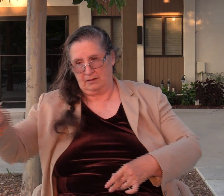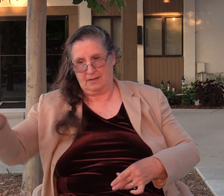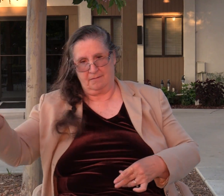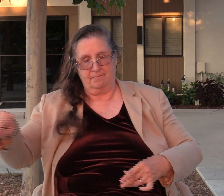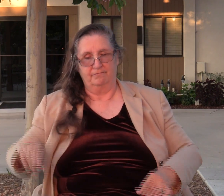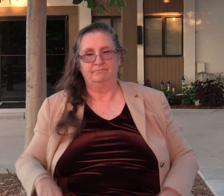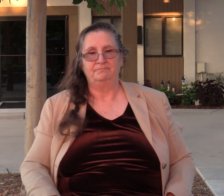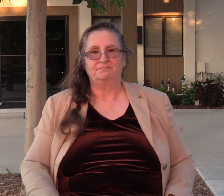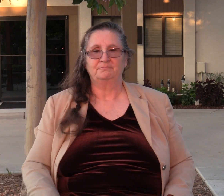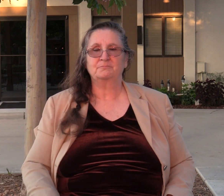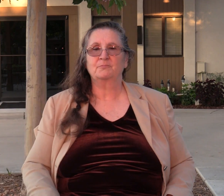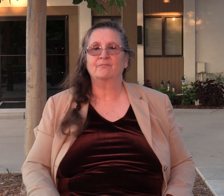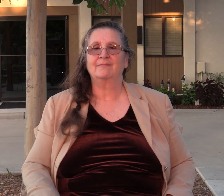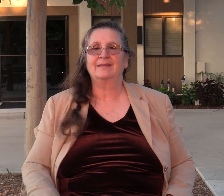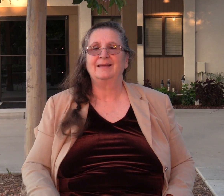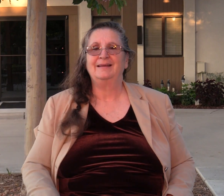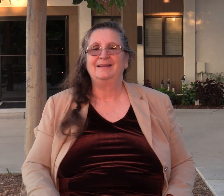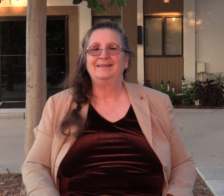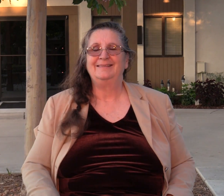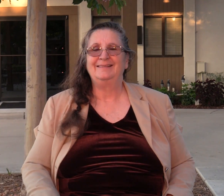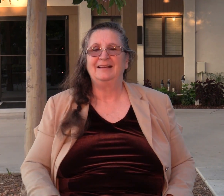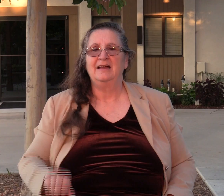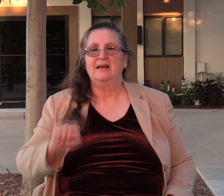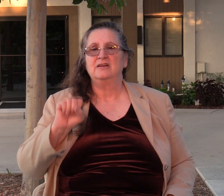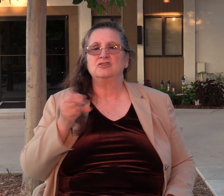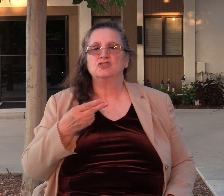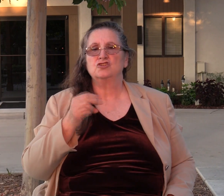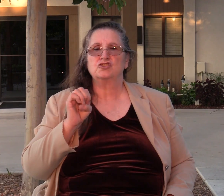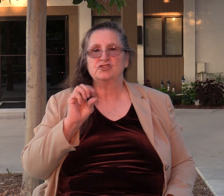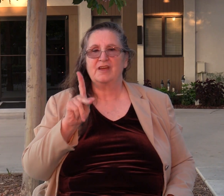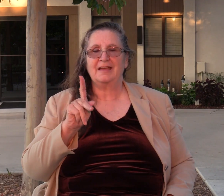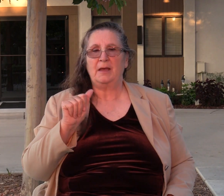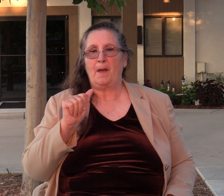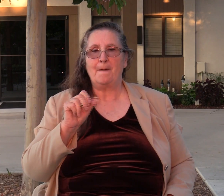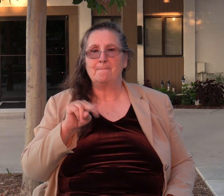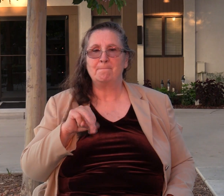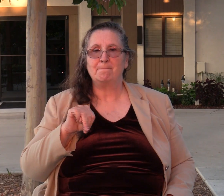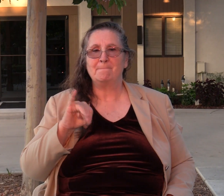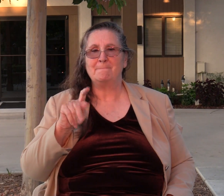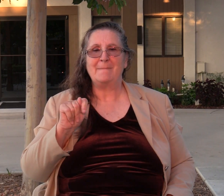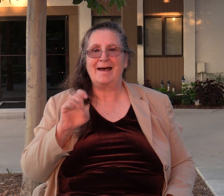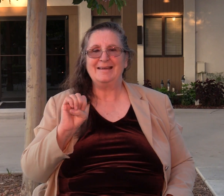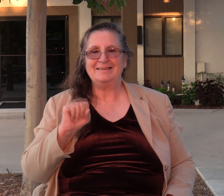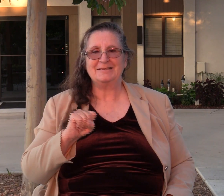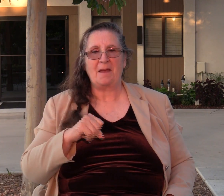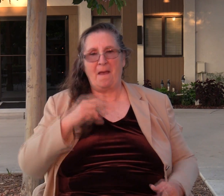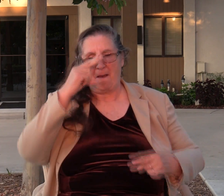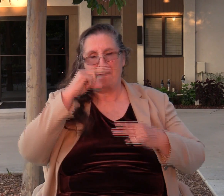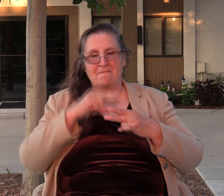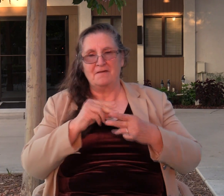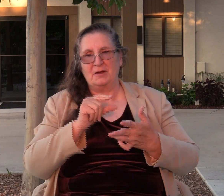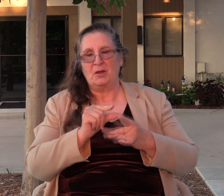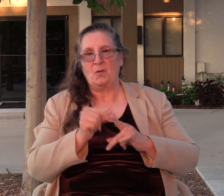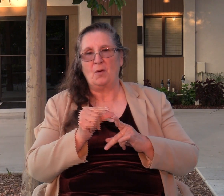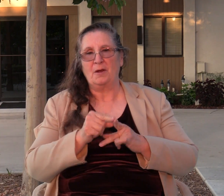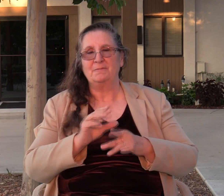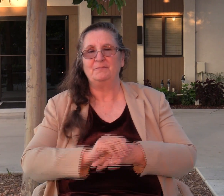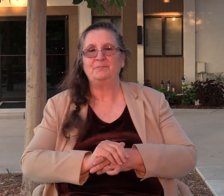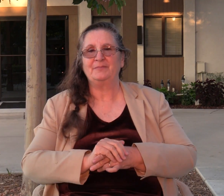word. Let's take Shechemites. He's going to take a look with me, Jotham says in verse 16, Now, therefore,